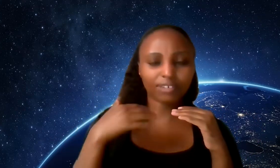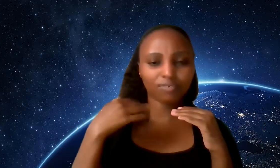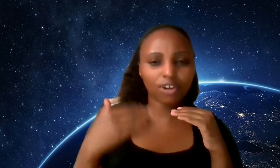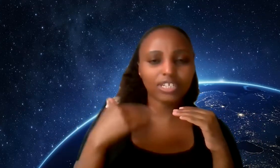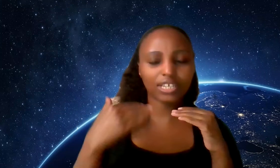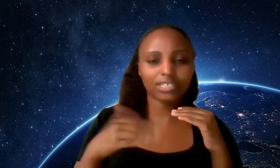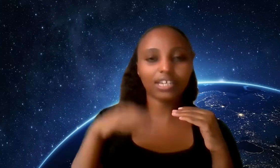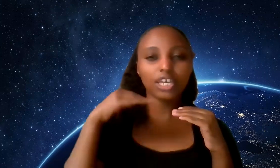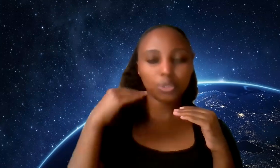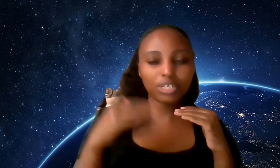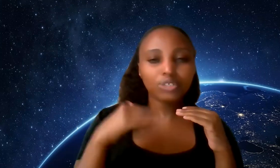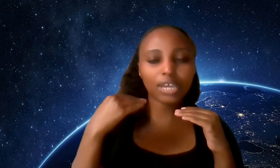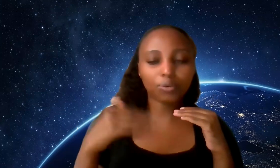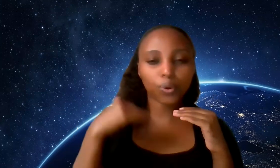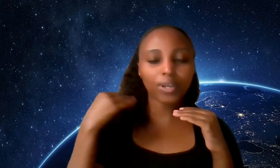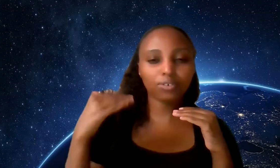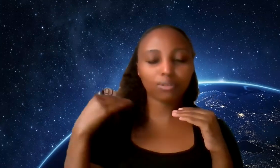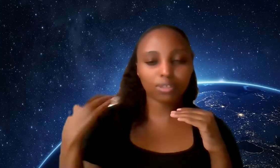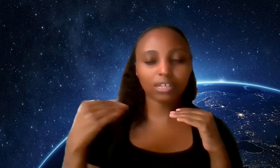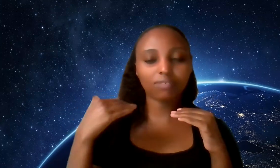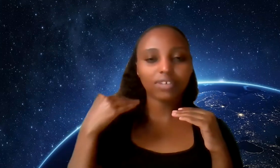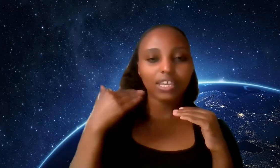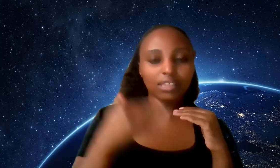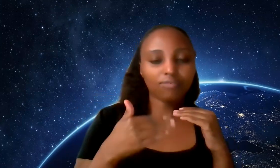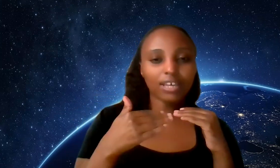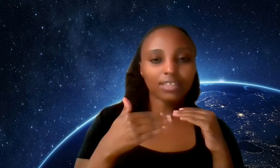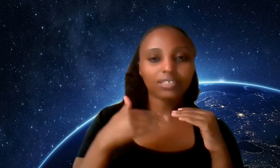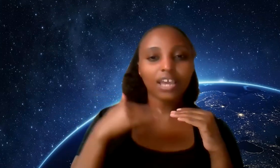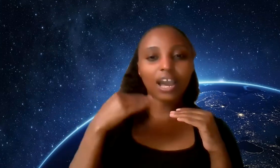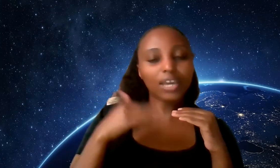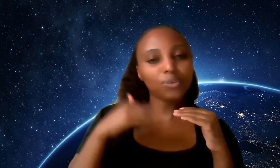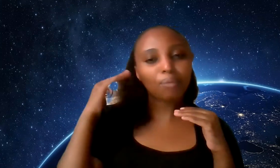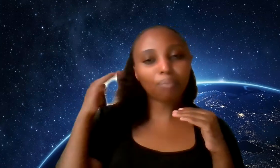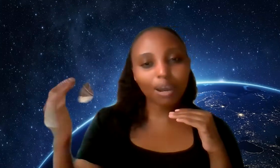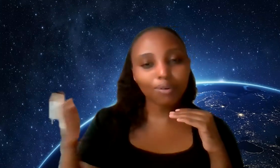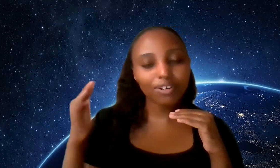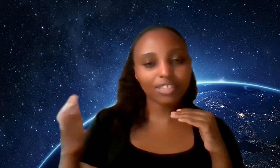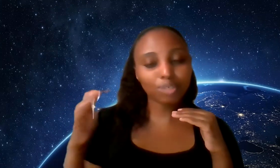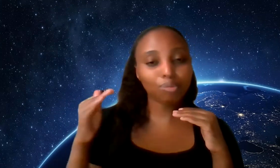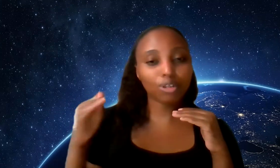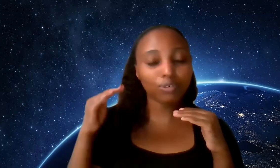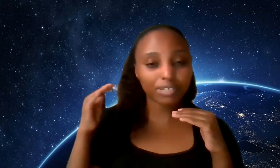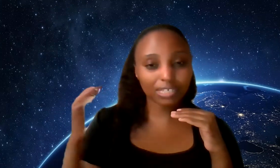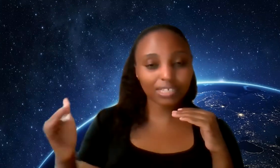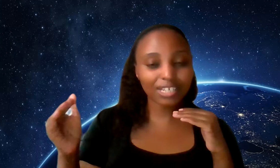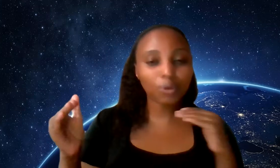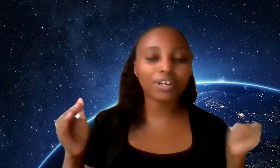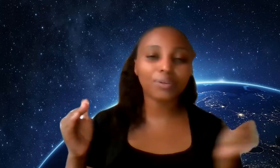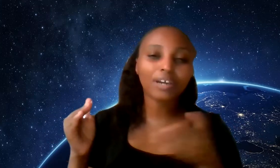kind of character is that you need to get raw and raw with yourself in the fact that are you empowering these people you're resisting or are you